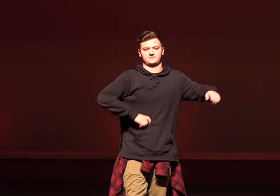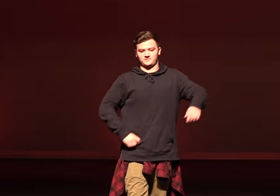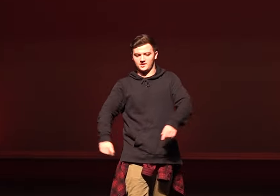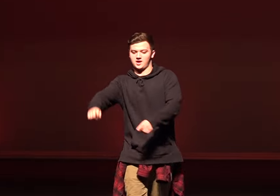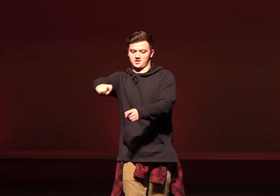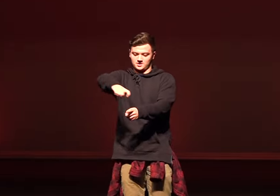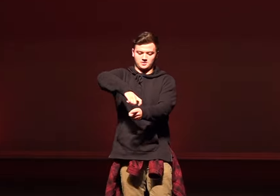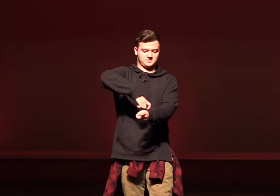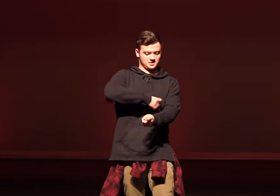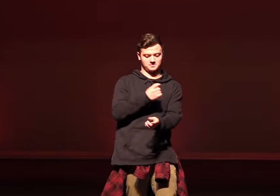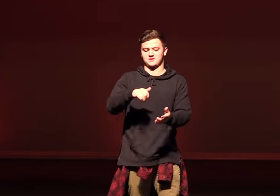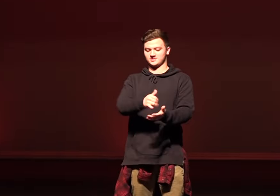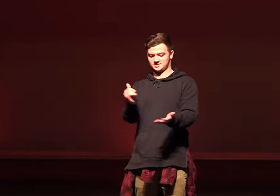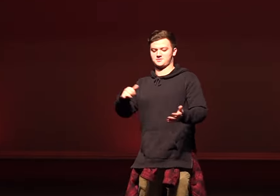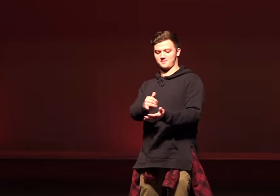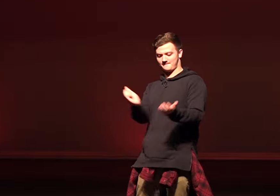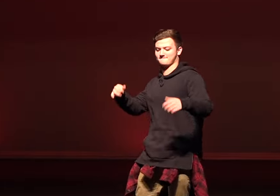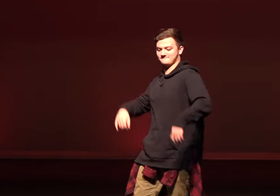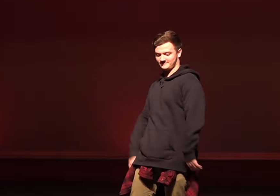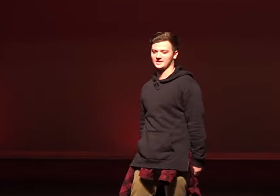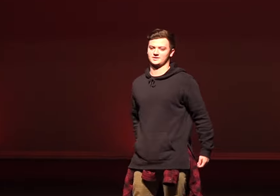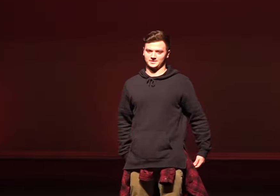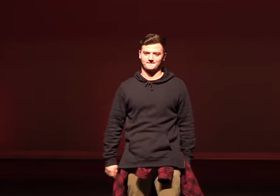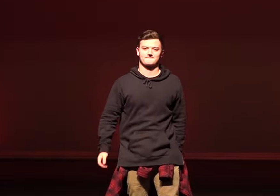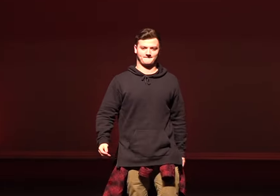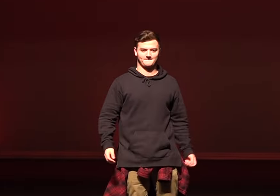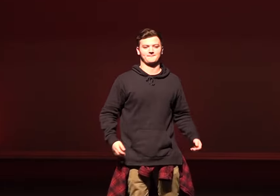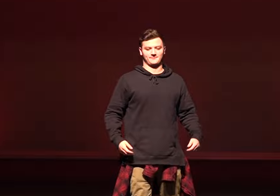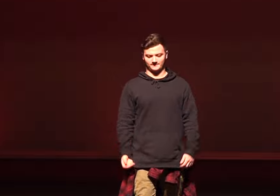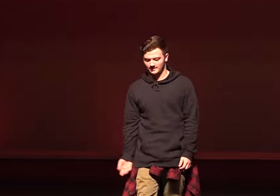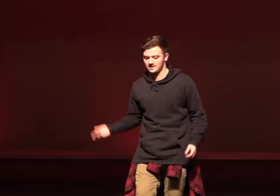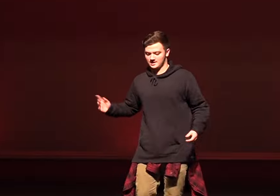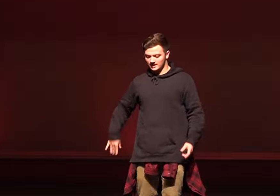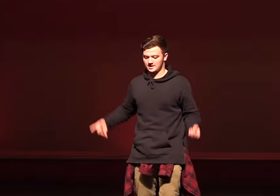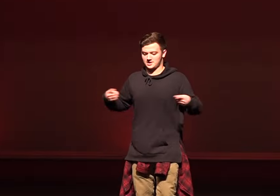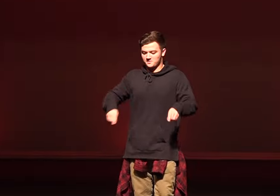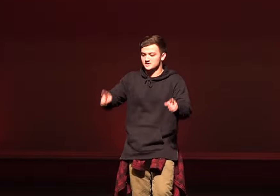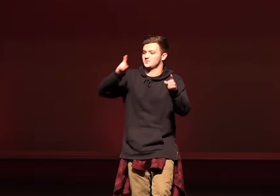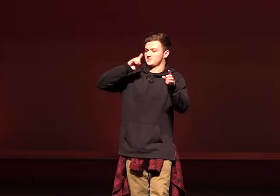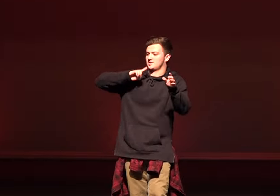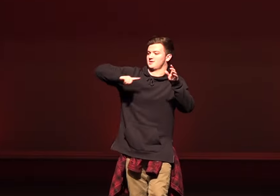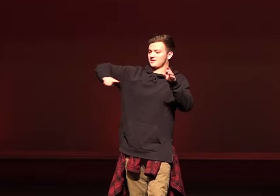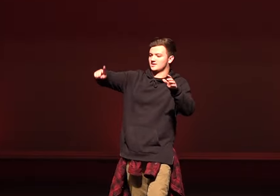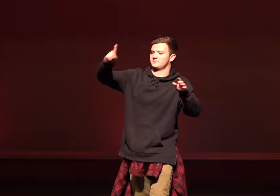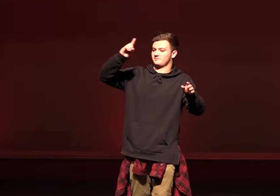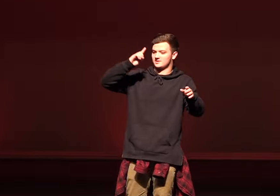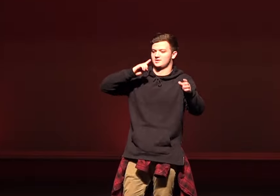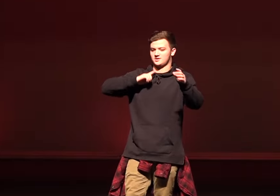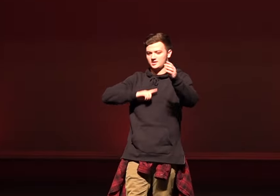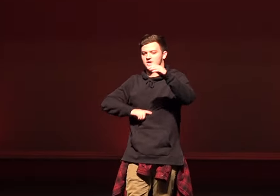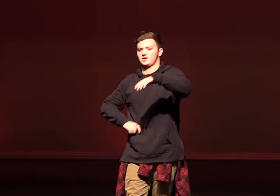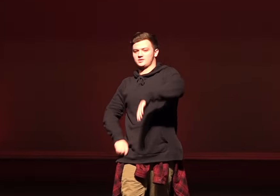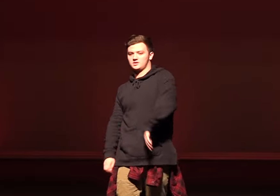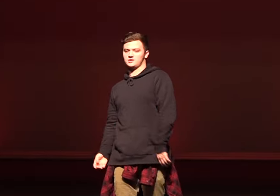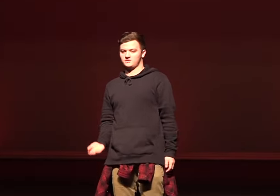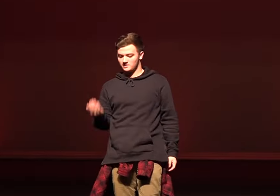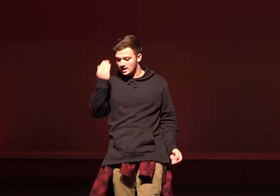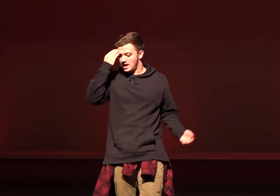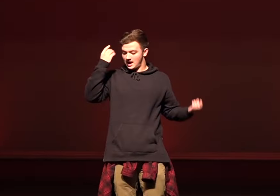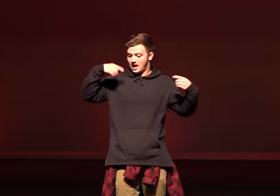Call me on my cell phone Ain't that when you need my love And I